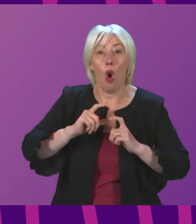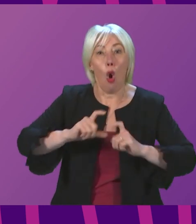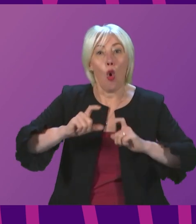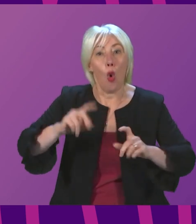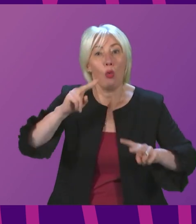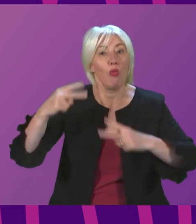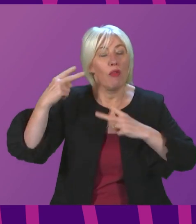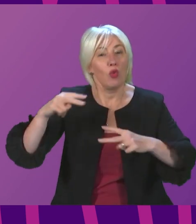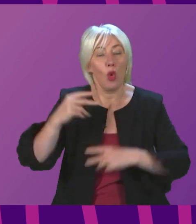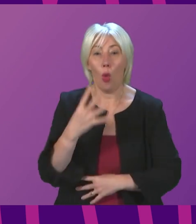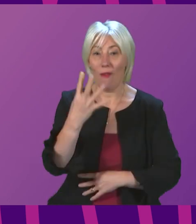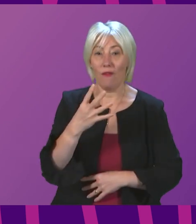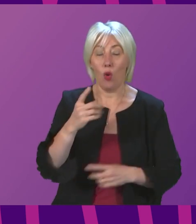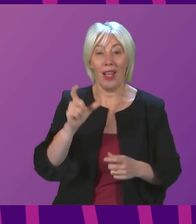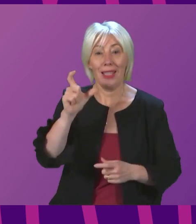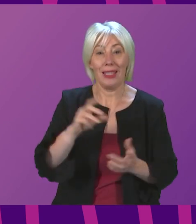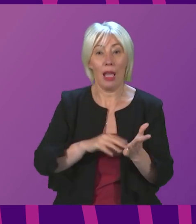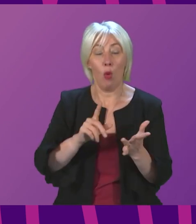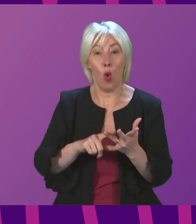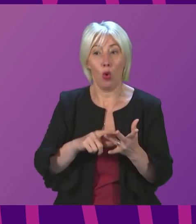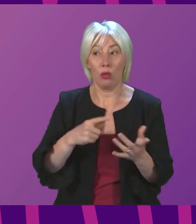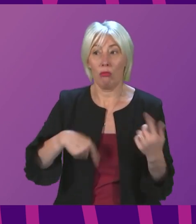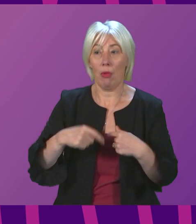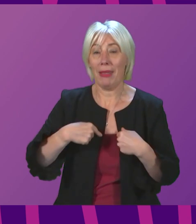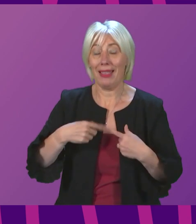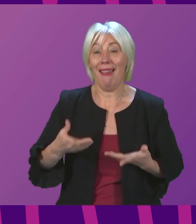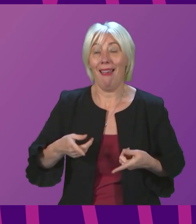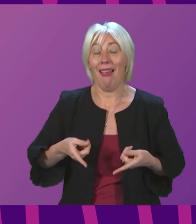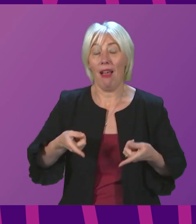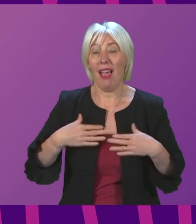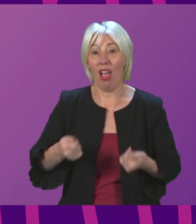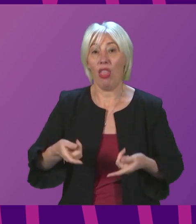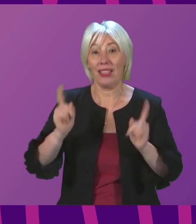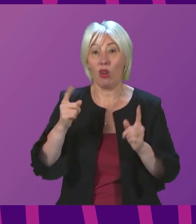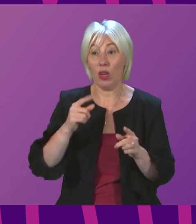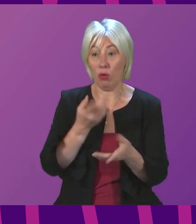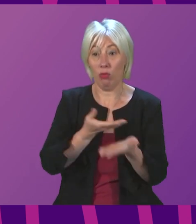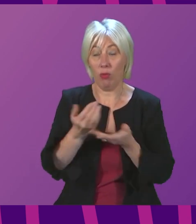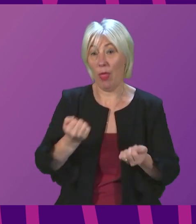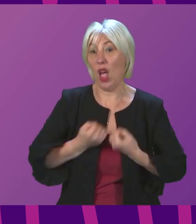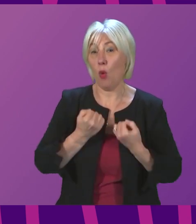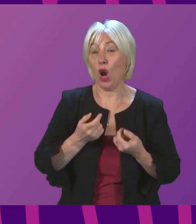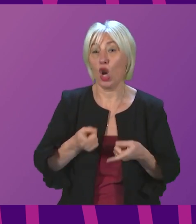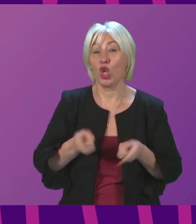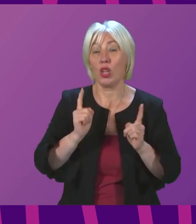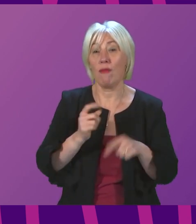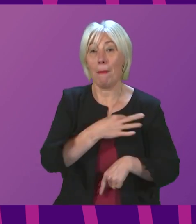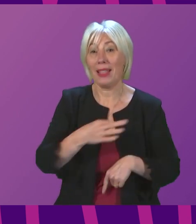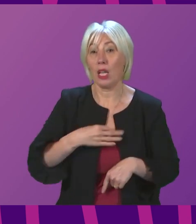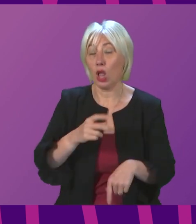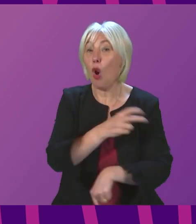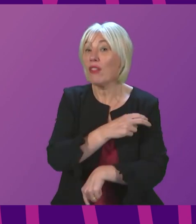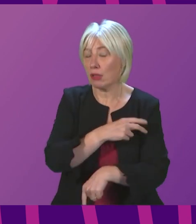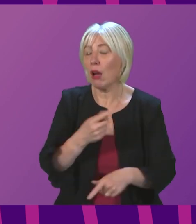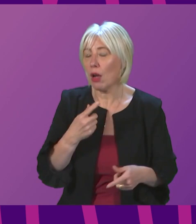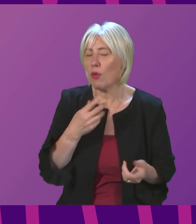by the four chief medical officers? It something that I and the health secretary discussed with our own chief medical officer on a regular basis. I know the reports, I have read the